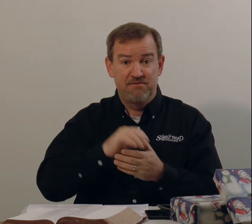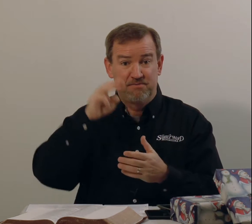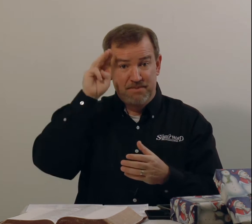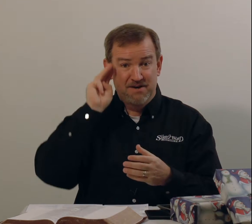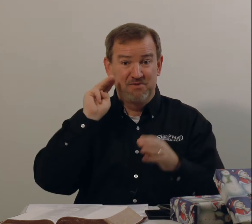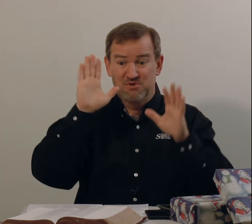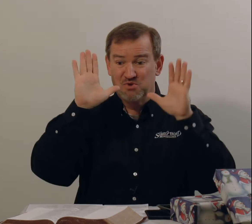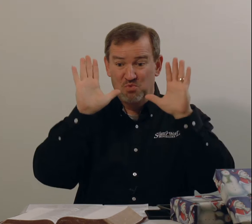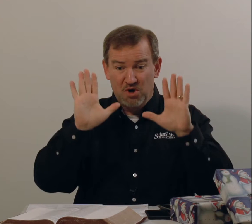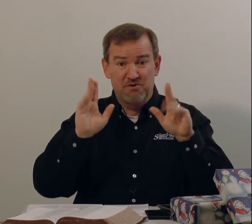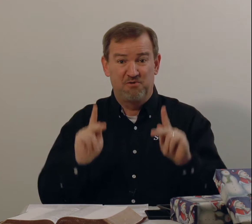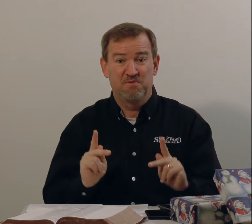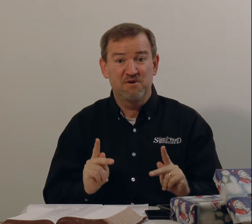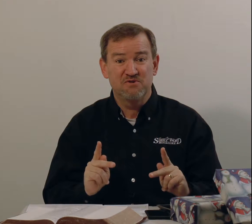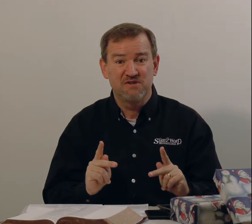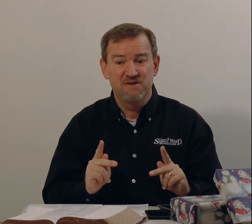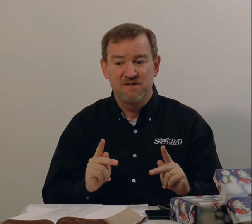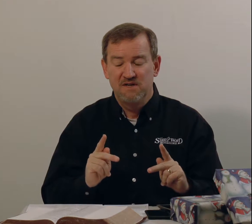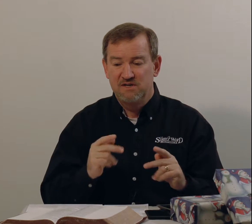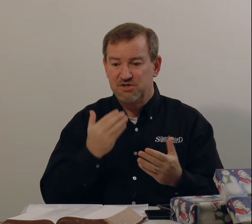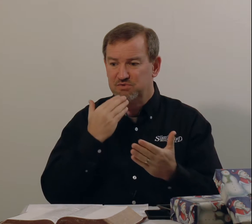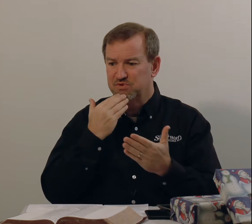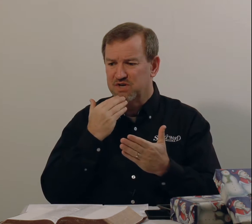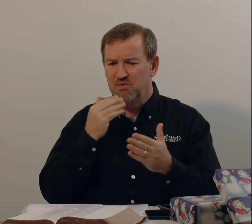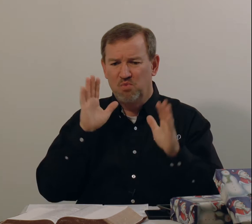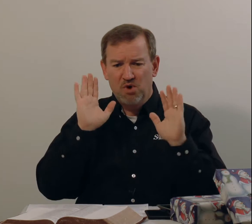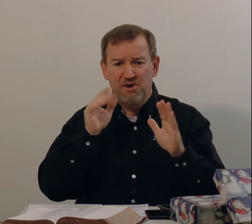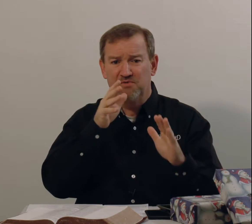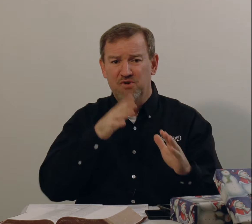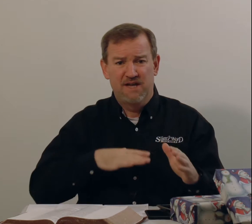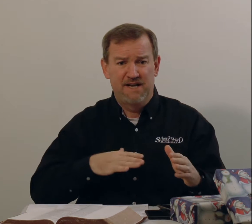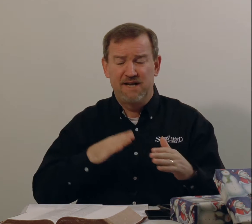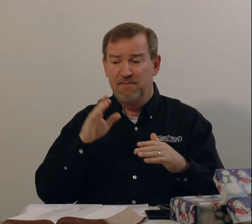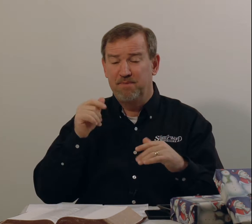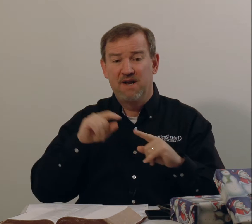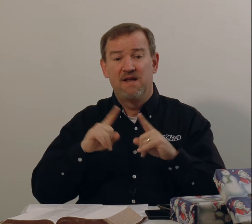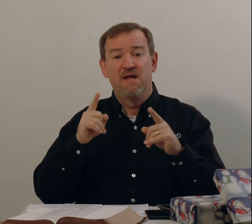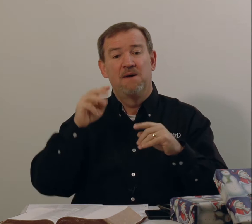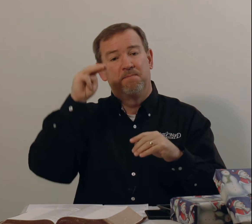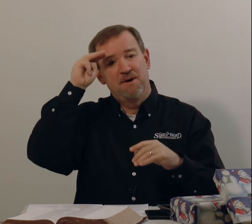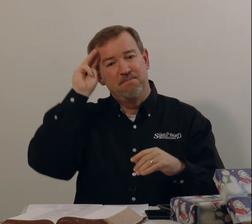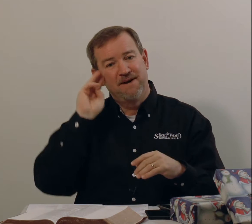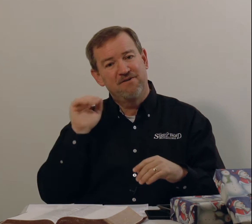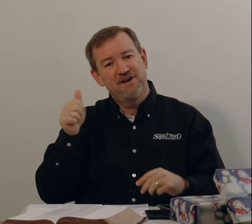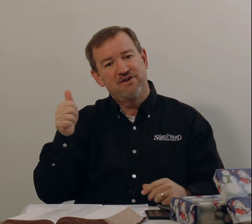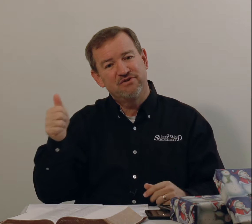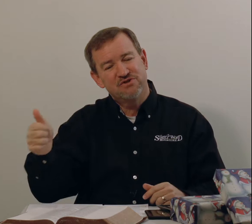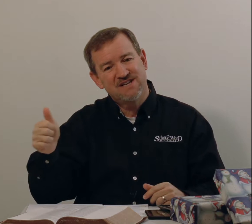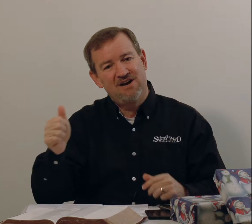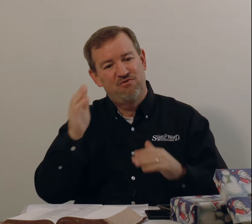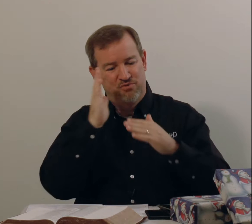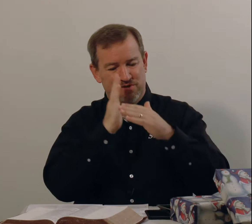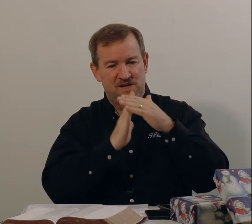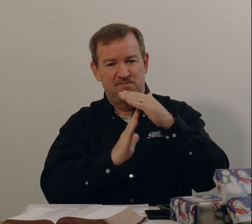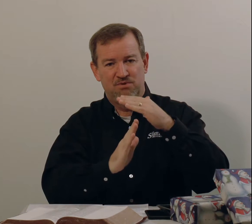Mary was a wonderful person. She was a wonderful lady. But Mary herself was humble.